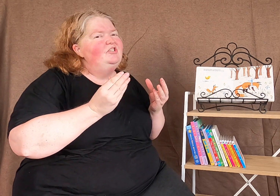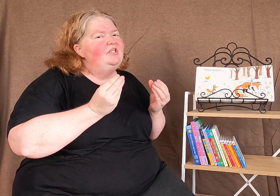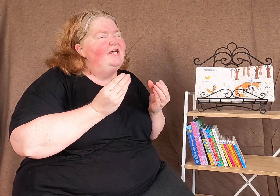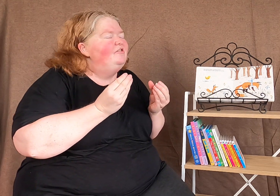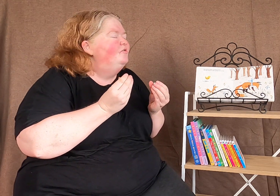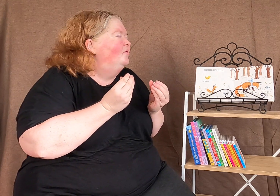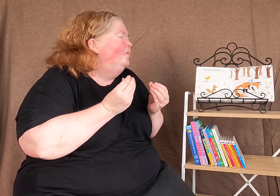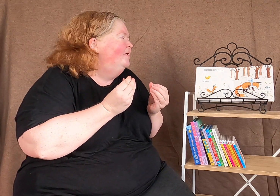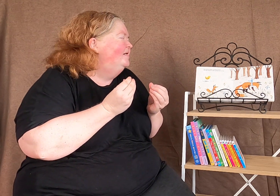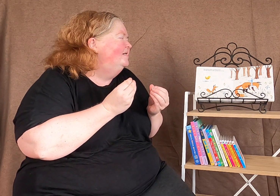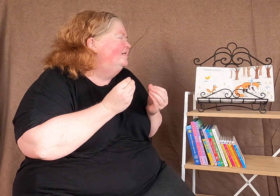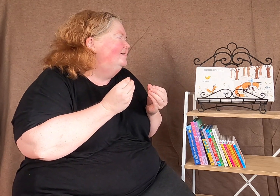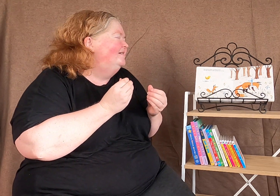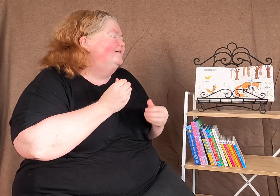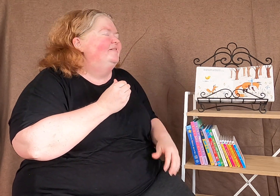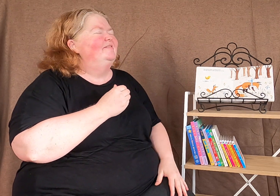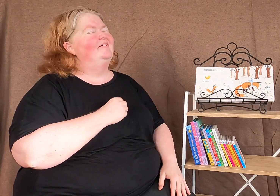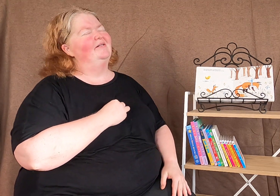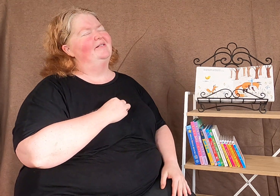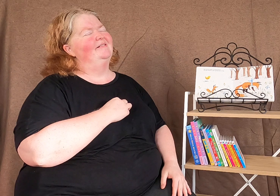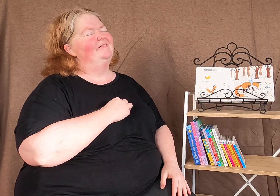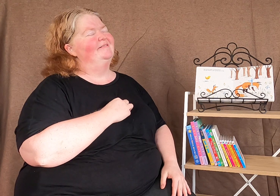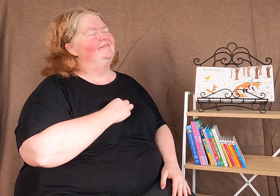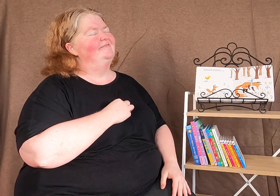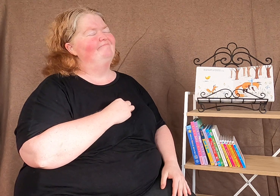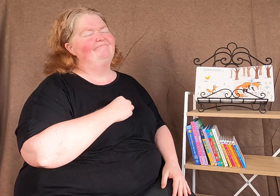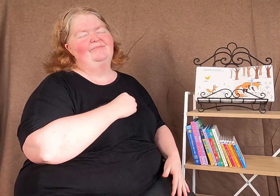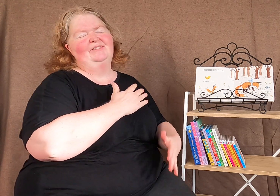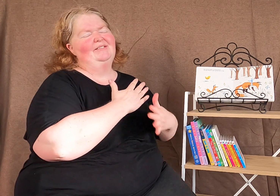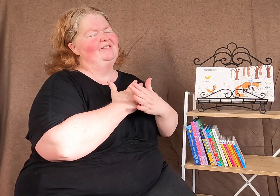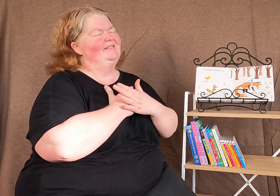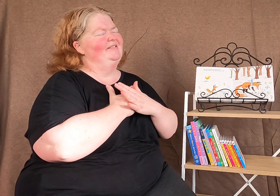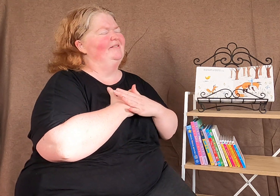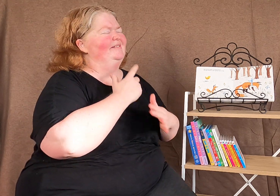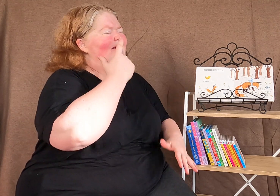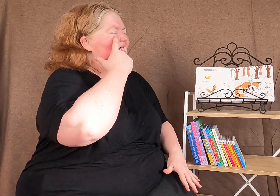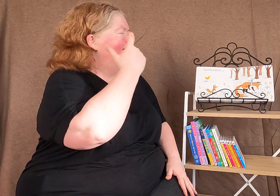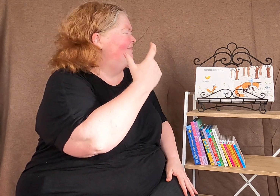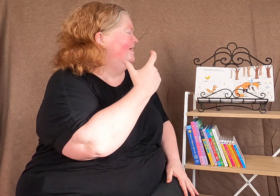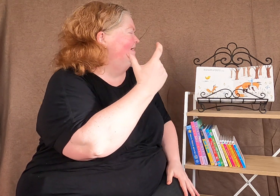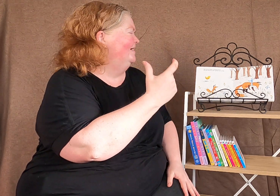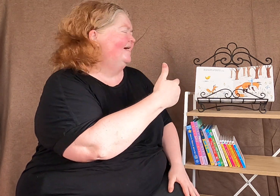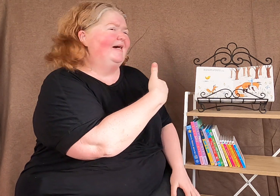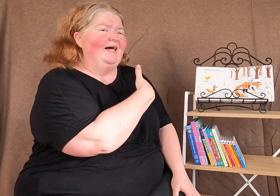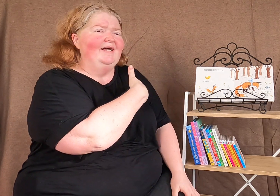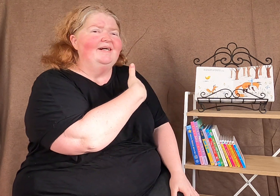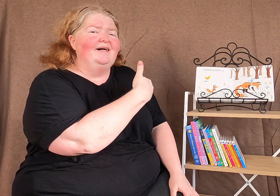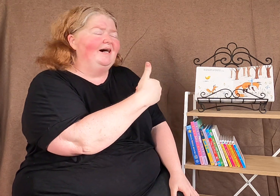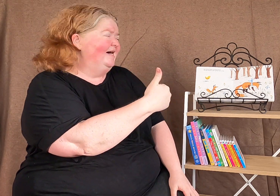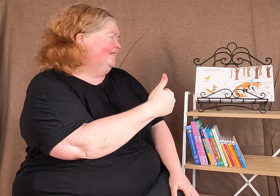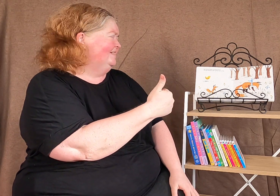gentle. Oh, so caring and kind.